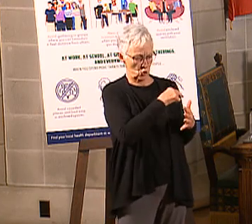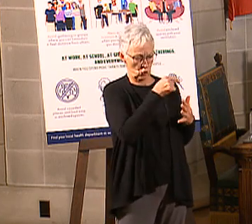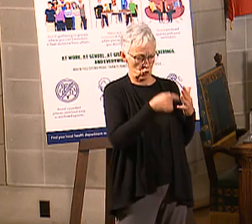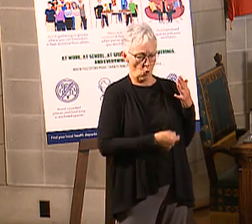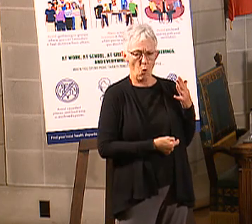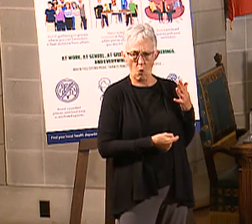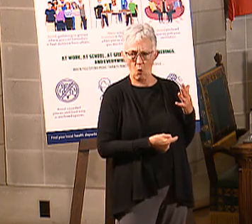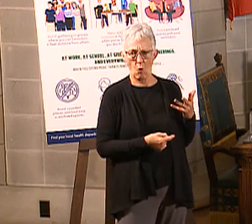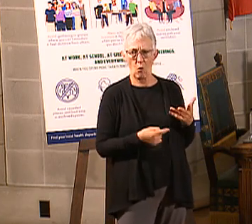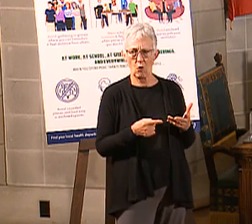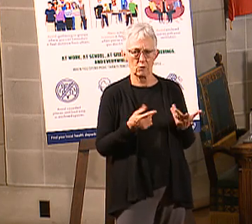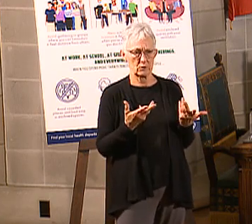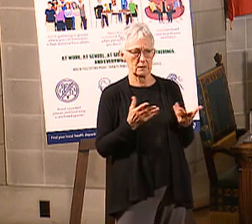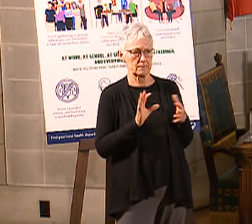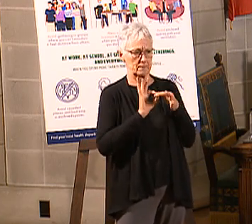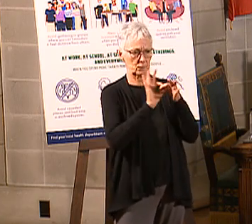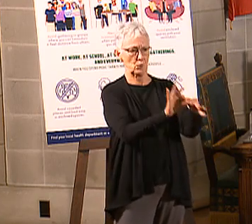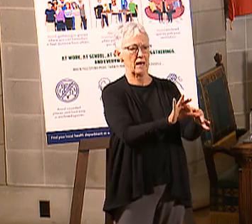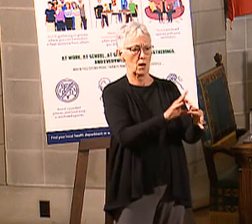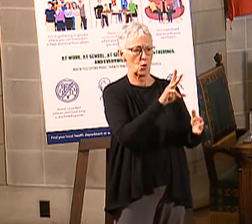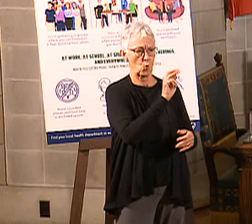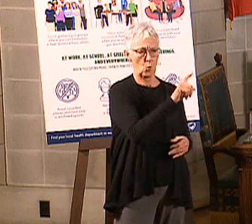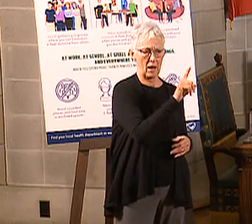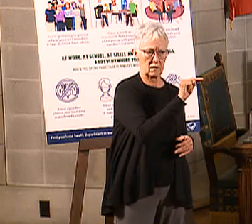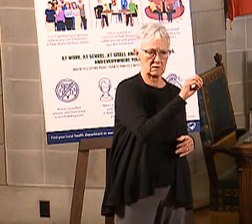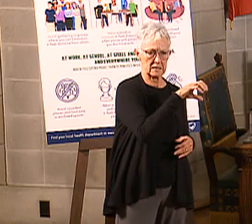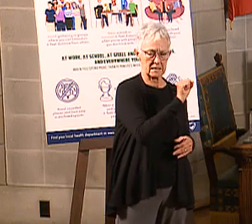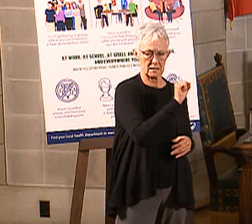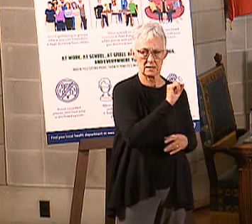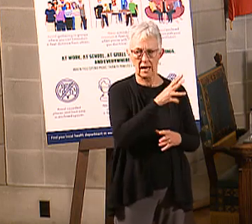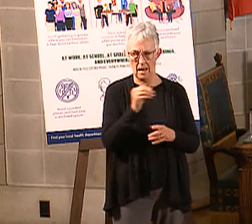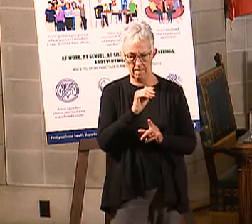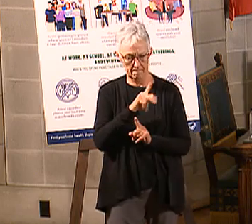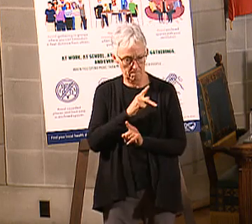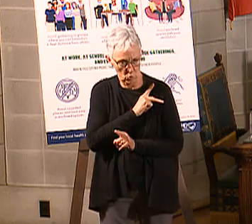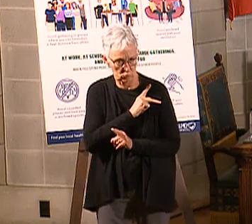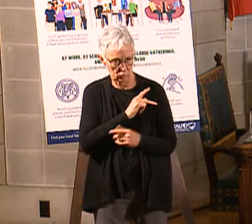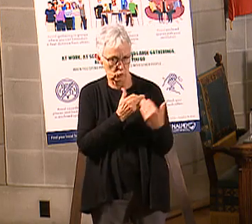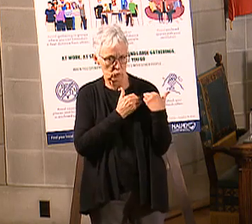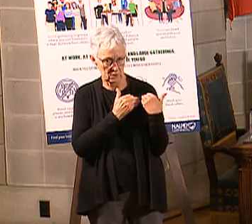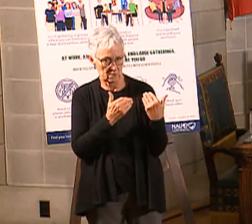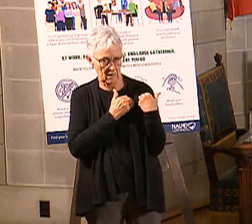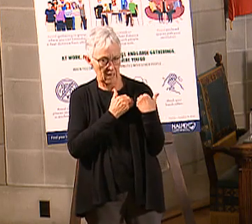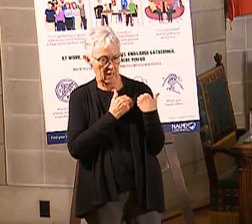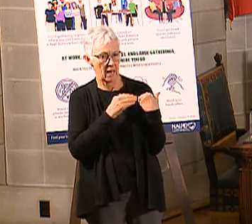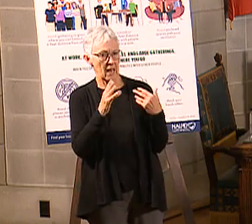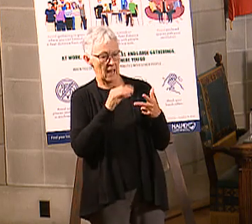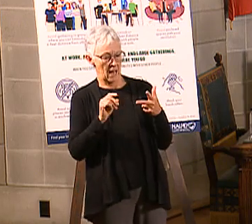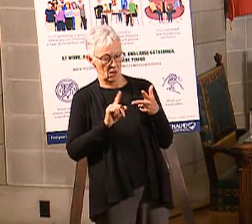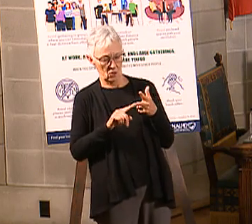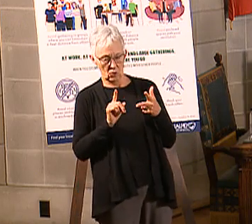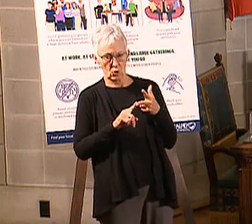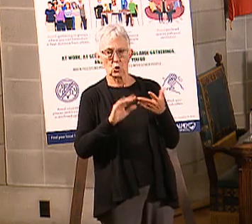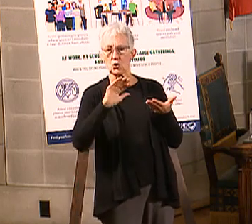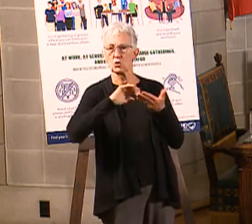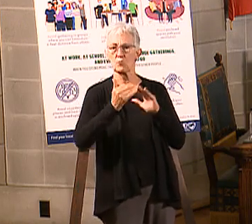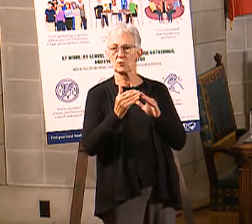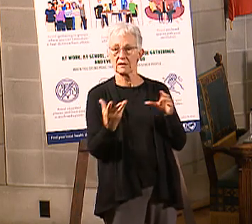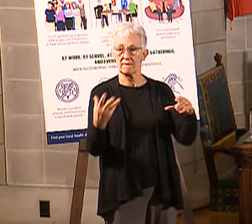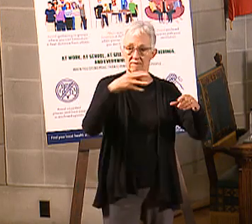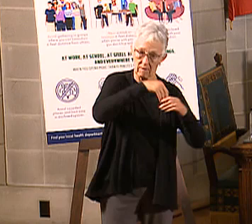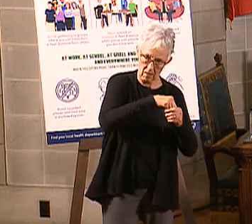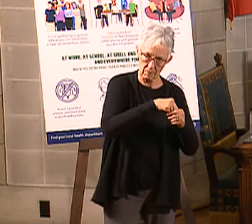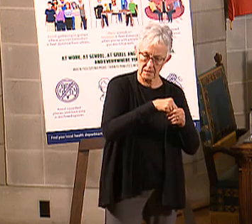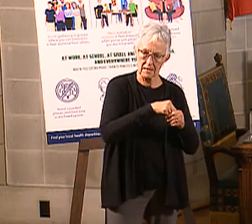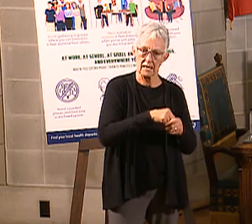around, whether it's wellness, personal responsibility, and then in the second year, the community engagement are designed to get better outcomes for the people we're serving. So,